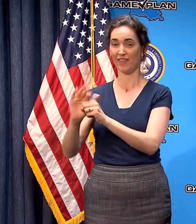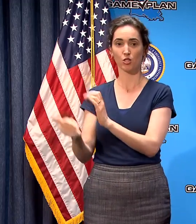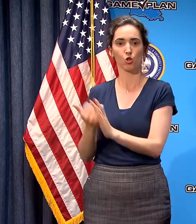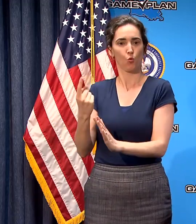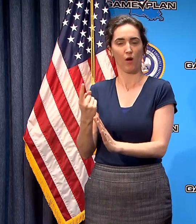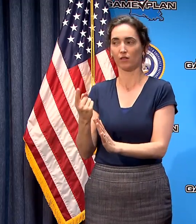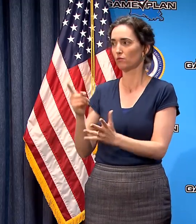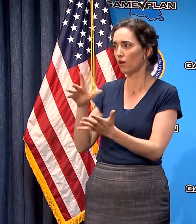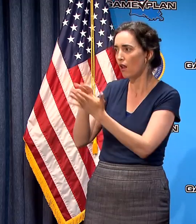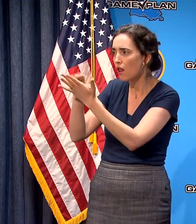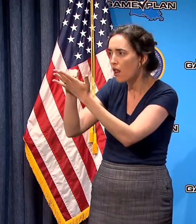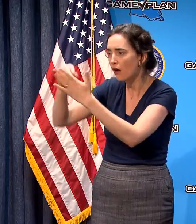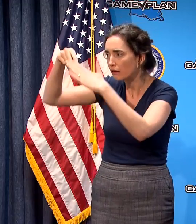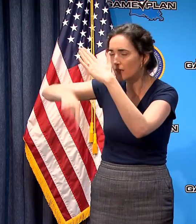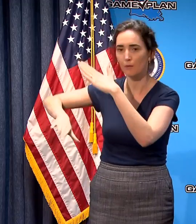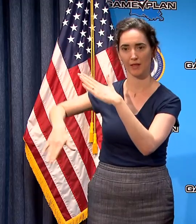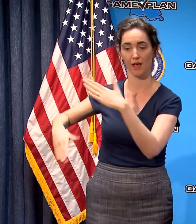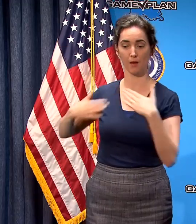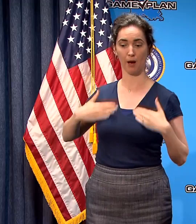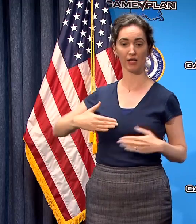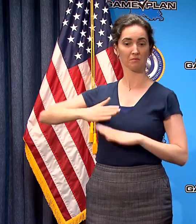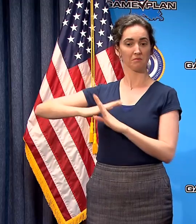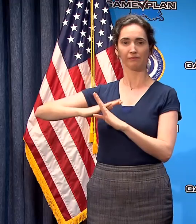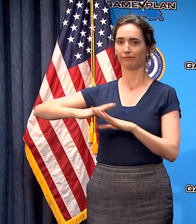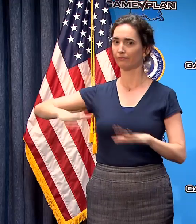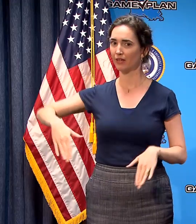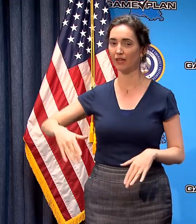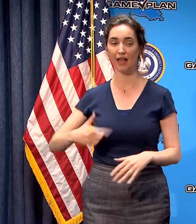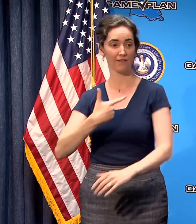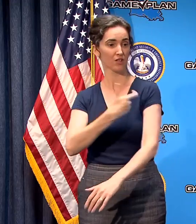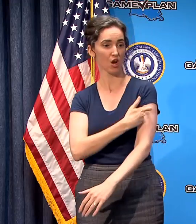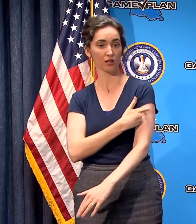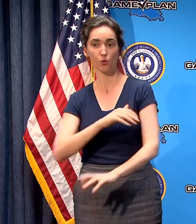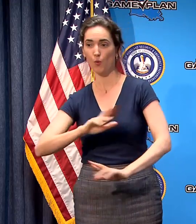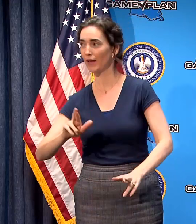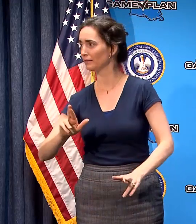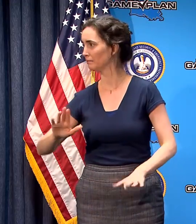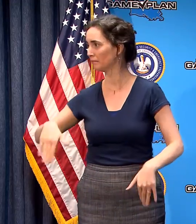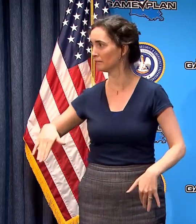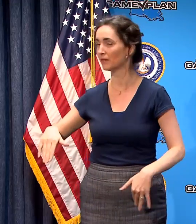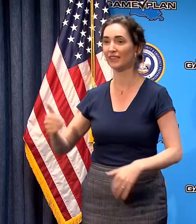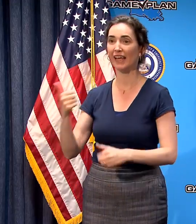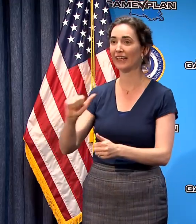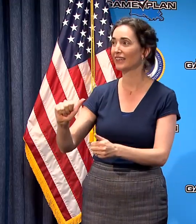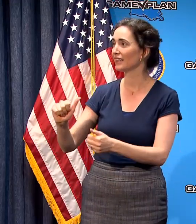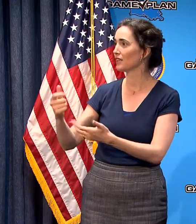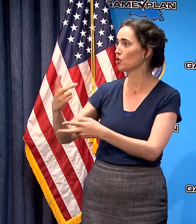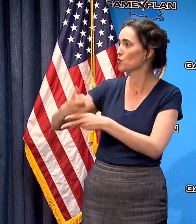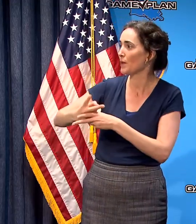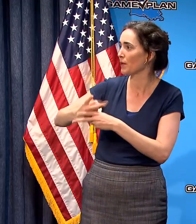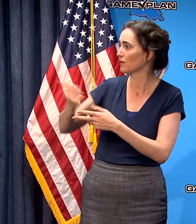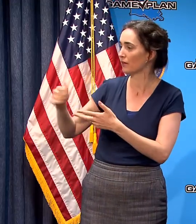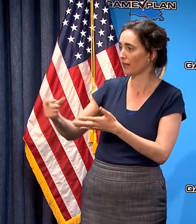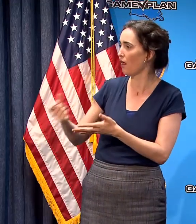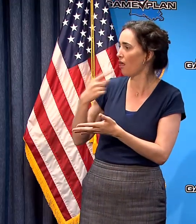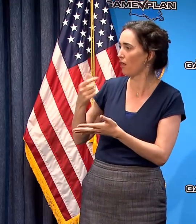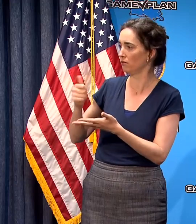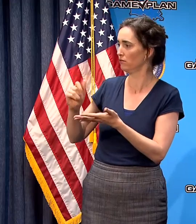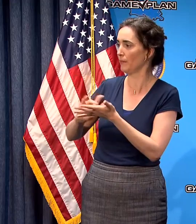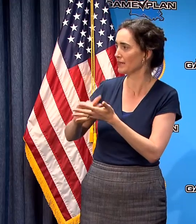immunity to it there is no vaccine as of right now I don't think there's an approved therapeutic treatment for it